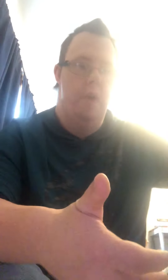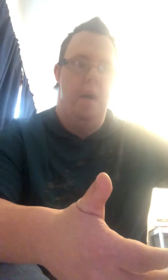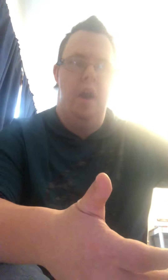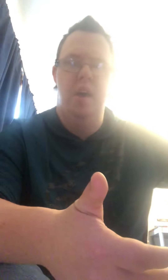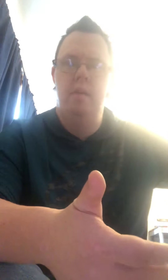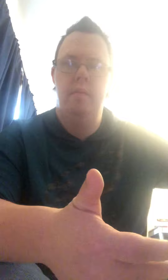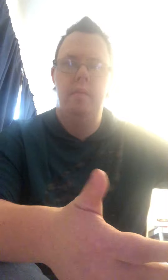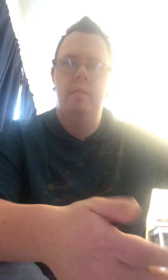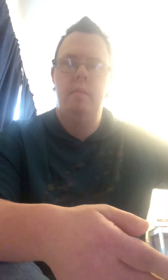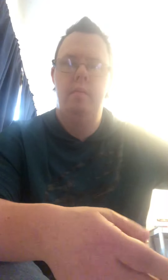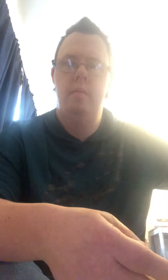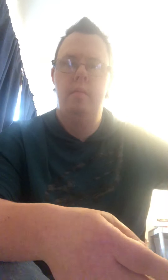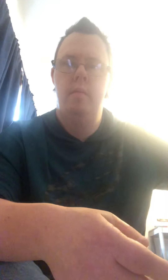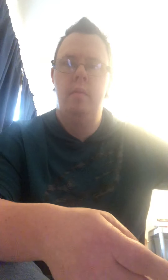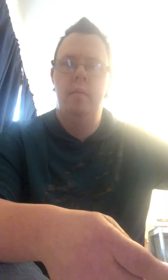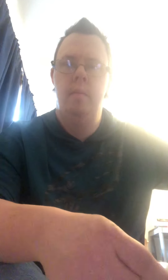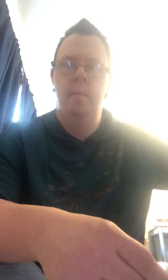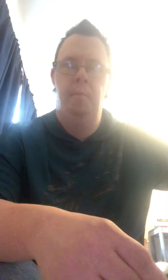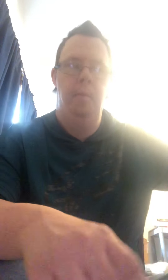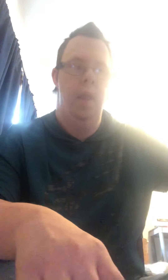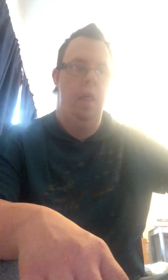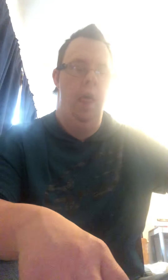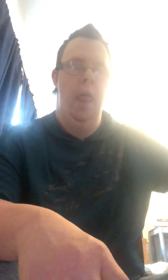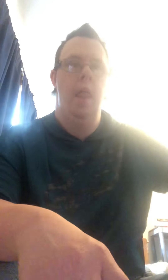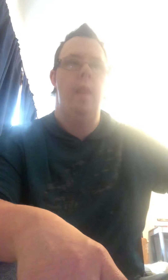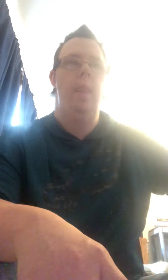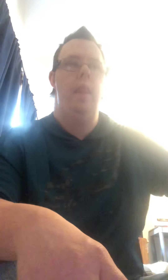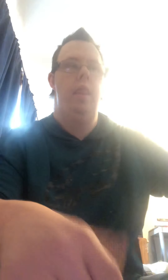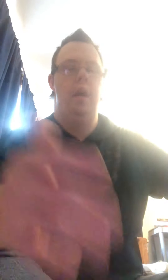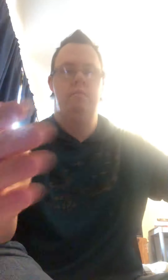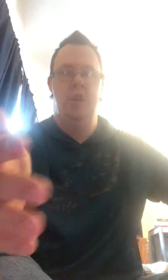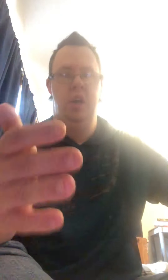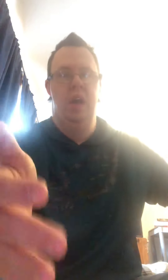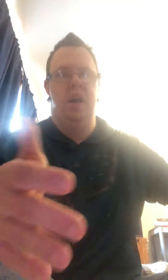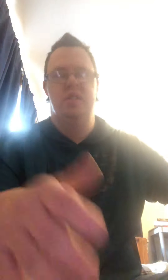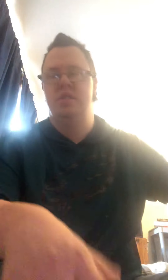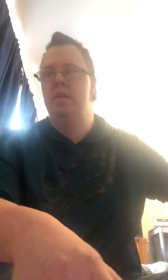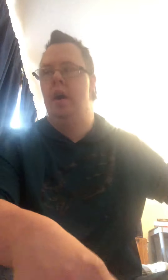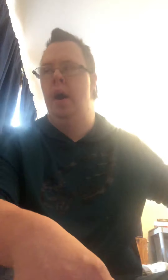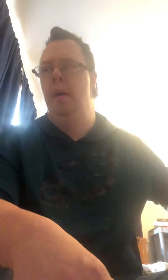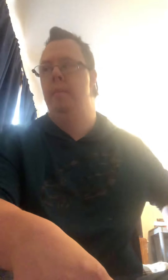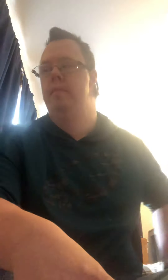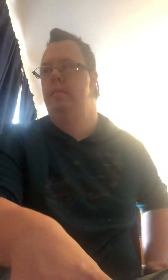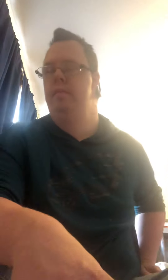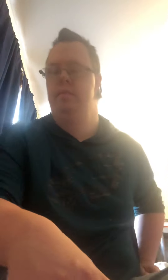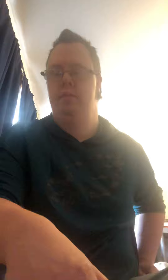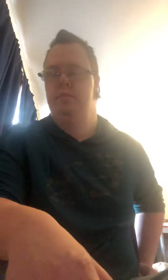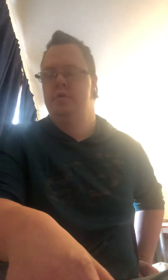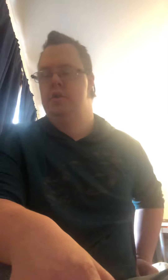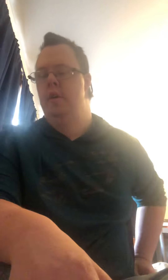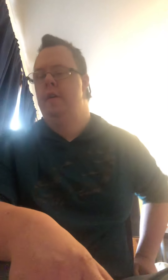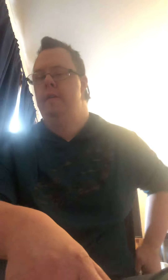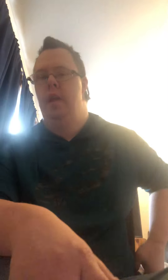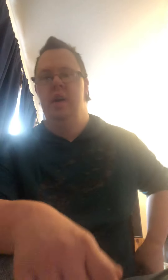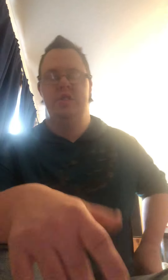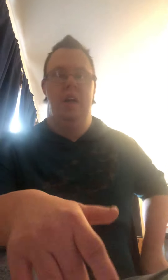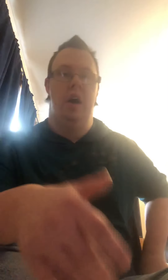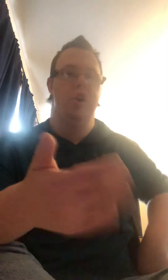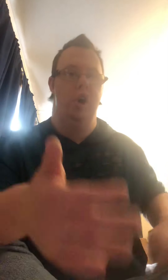about it to you guys it's not good